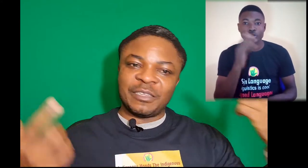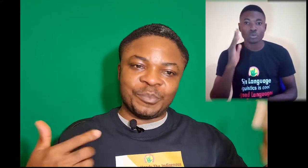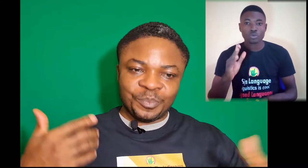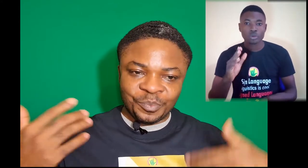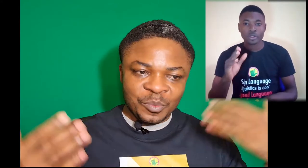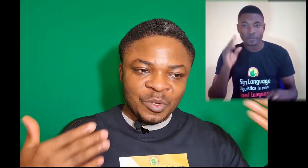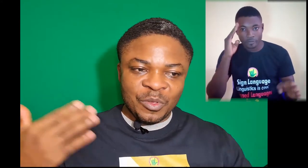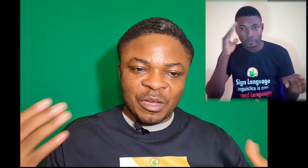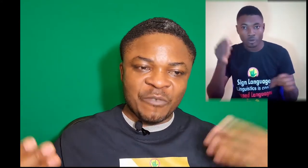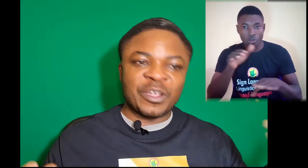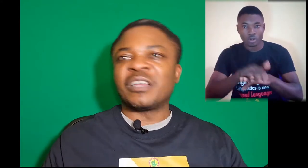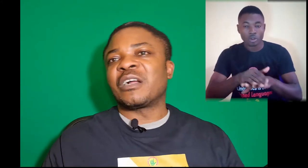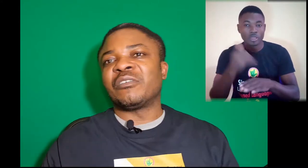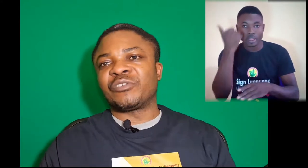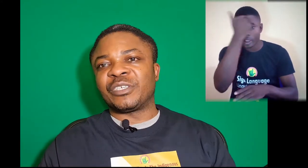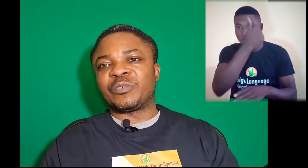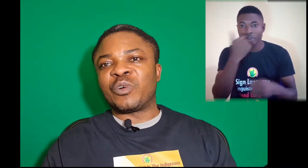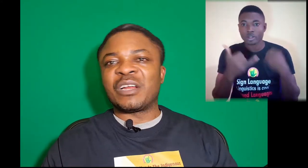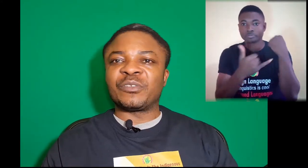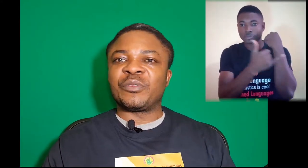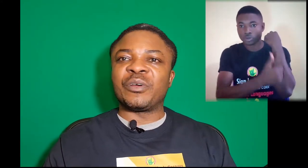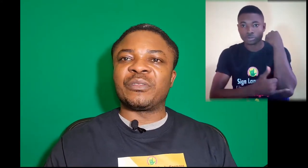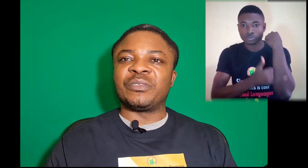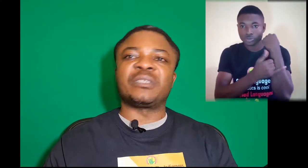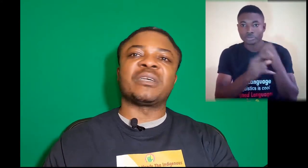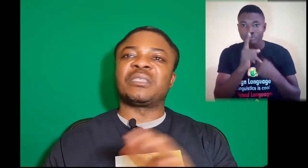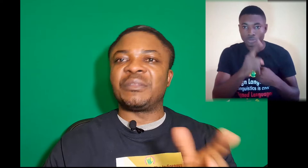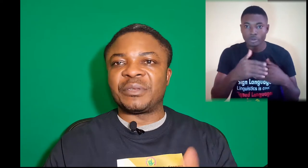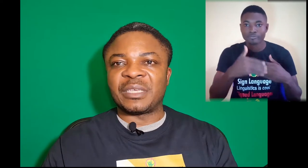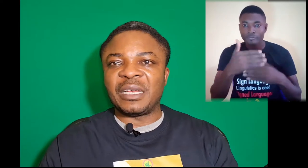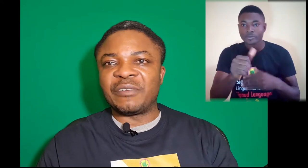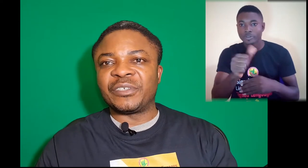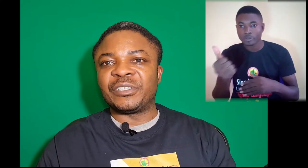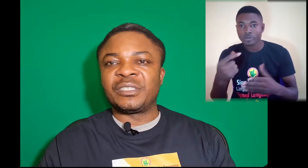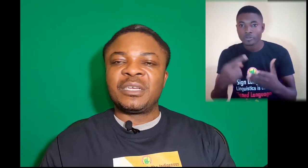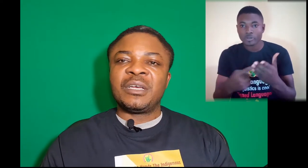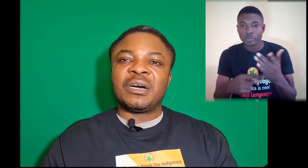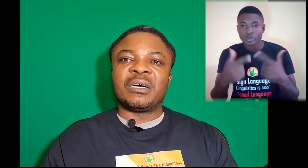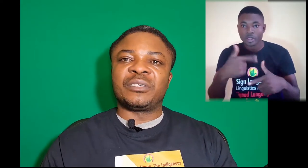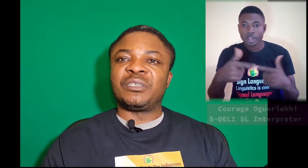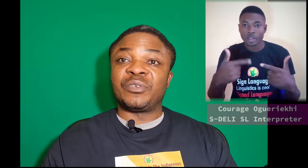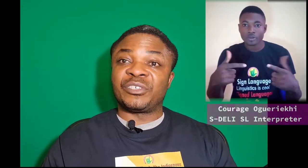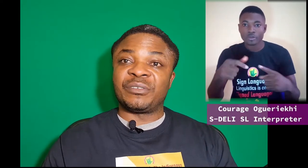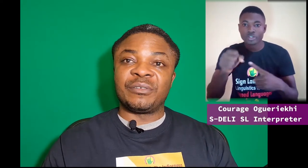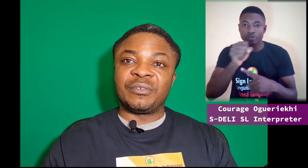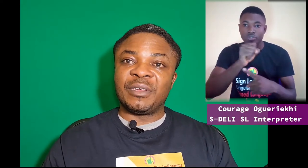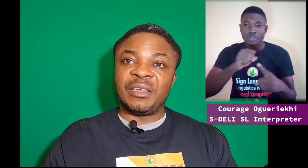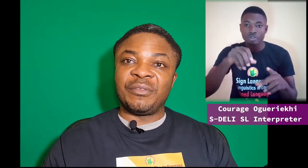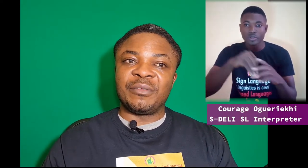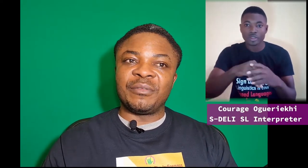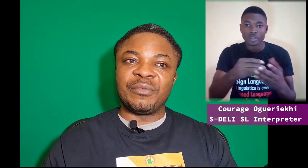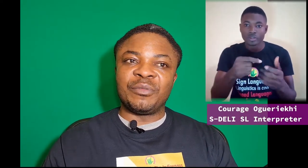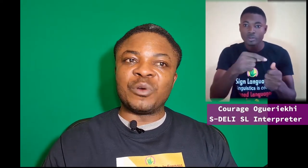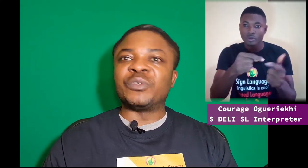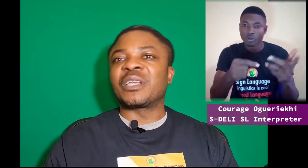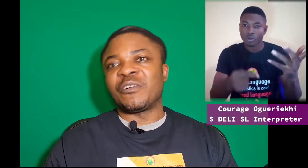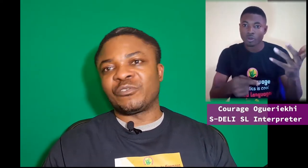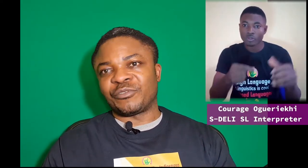the African countries one after the other, discussing the sign language situation in those countries.